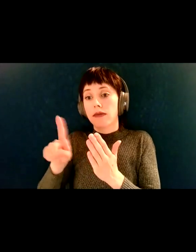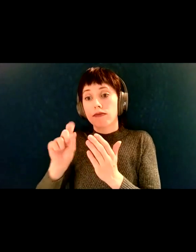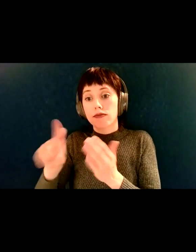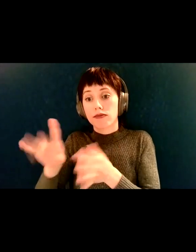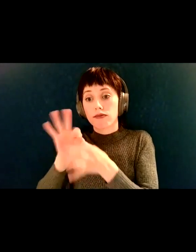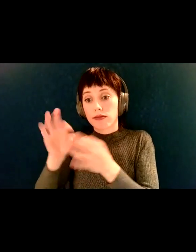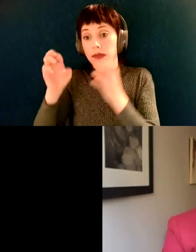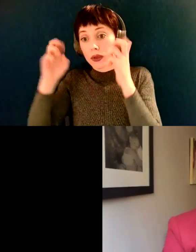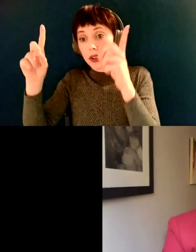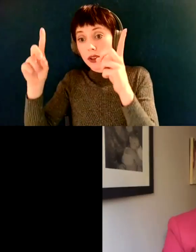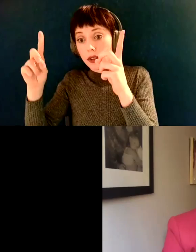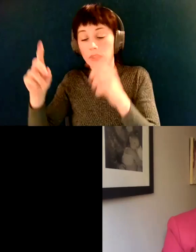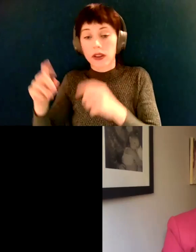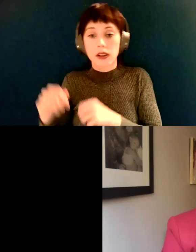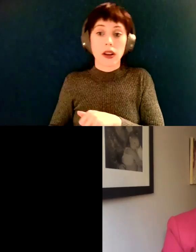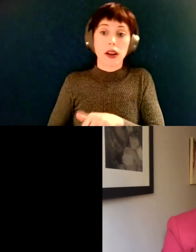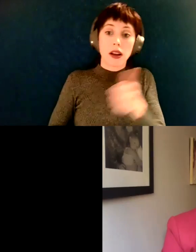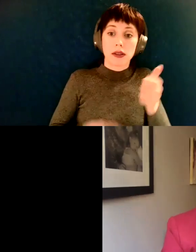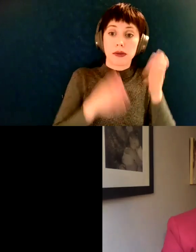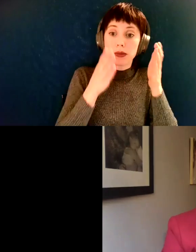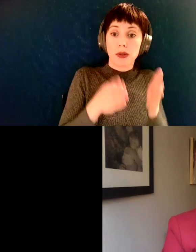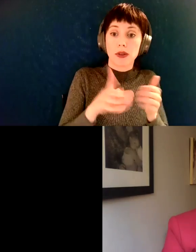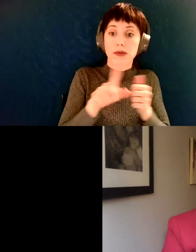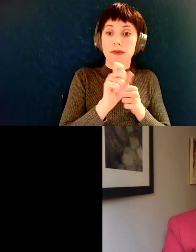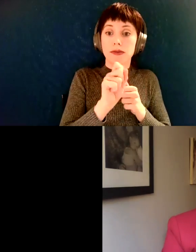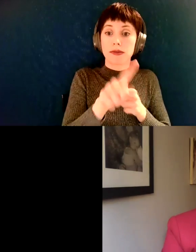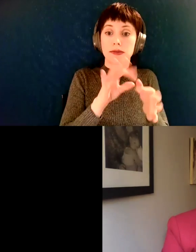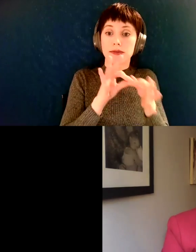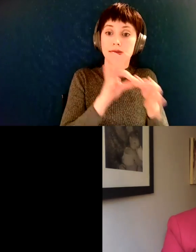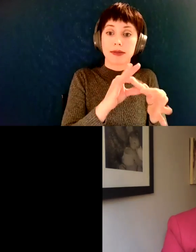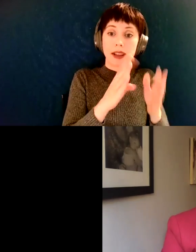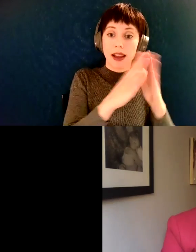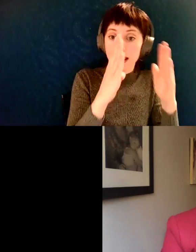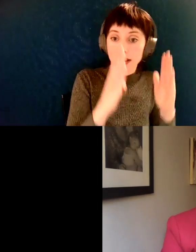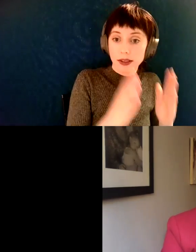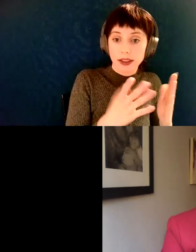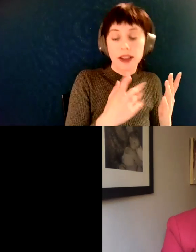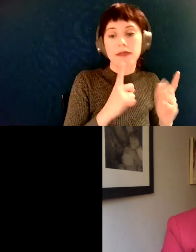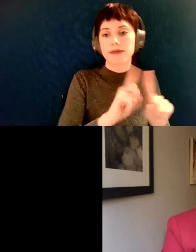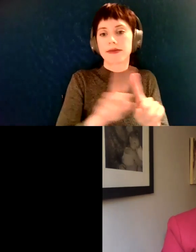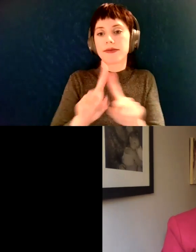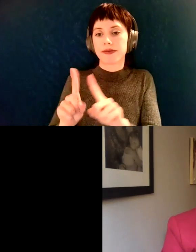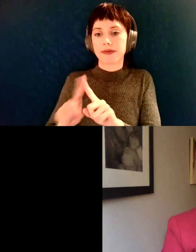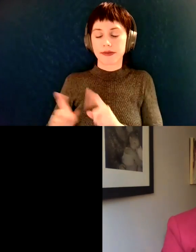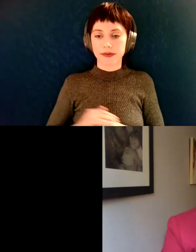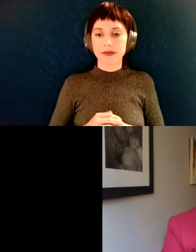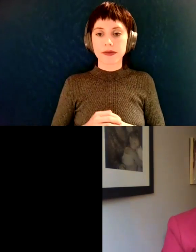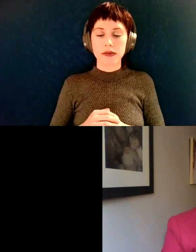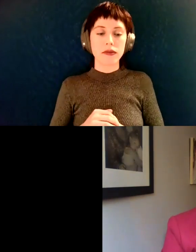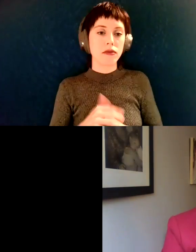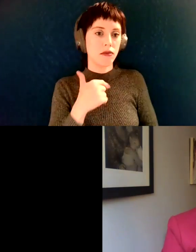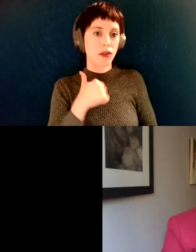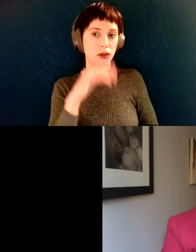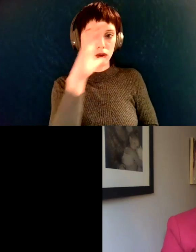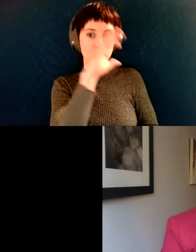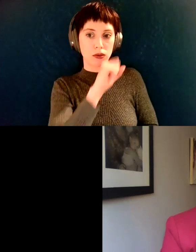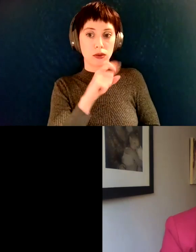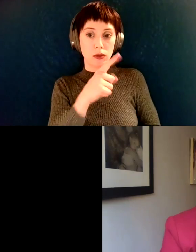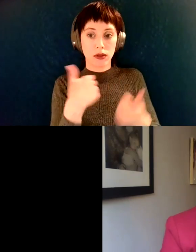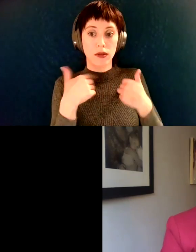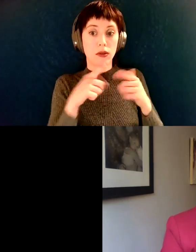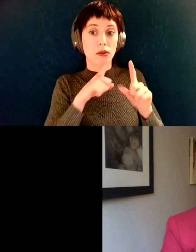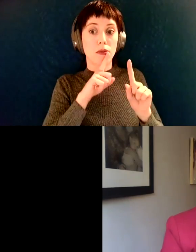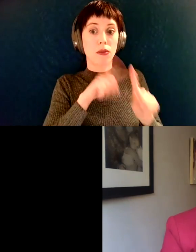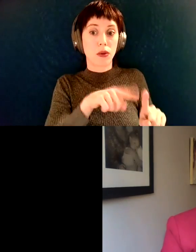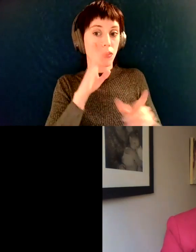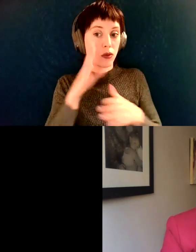everybody's going to get. Interesting. Okay. And I assume that maybe after you come up with the report that other nonprofits can use those as a jumping off place to